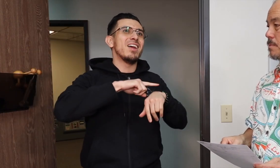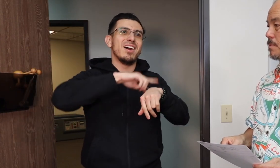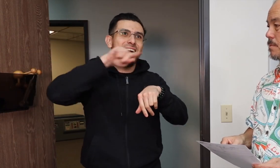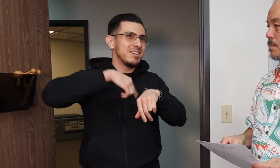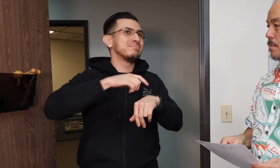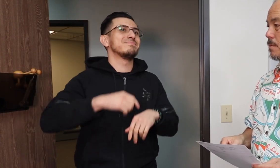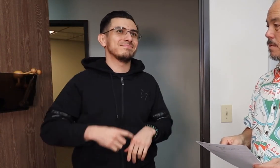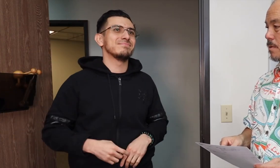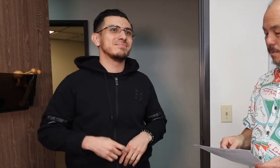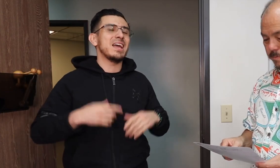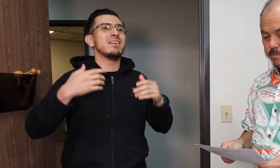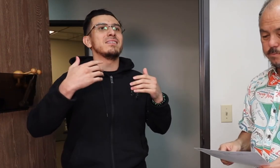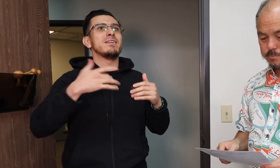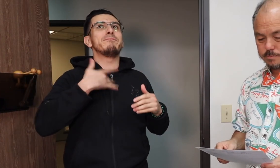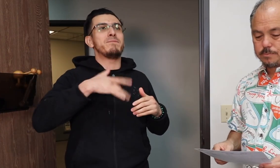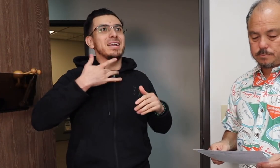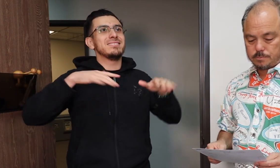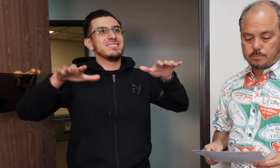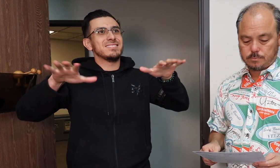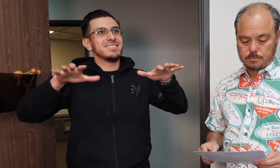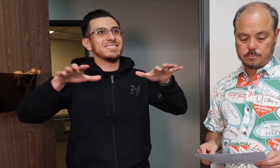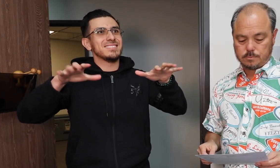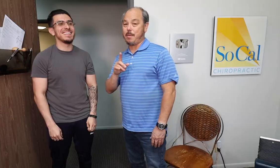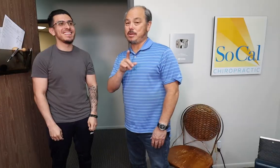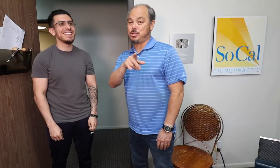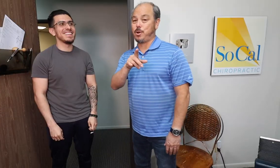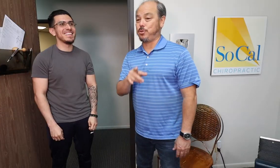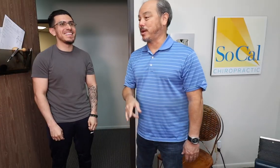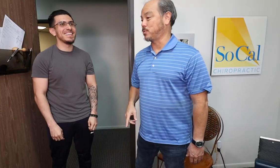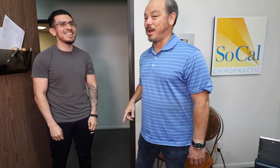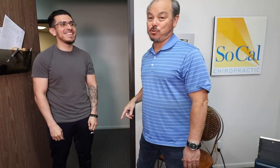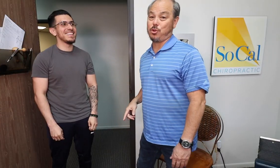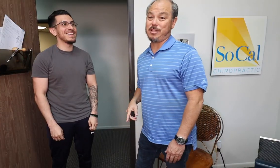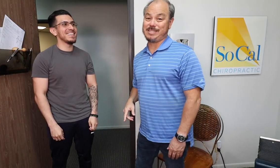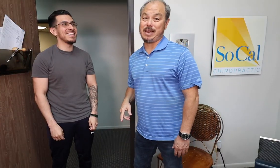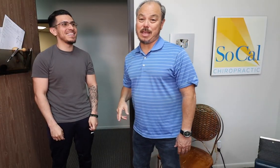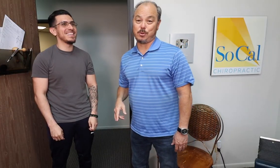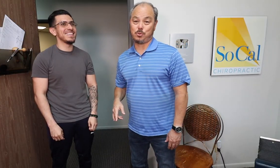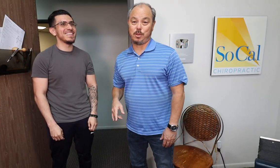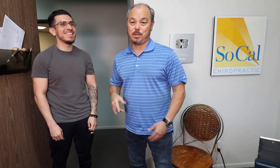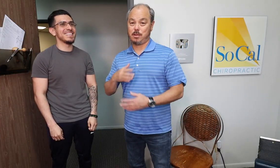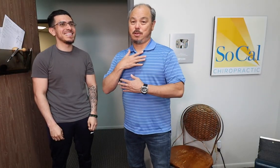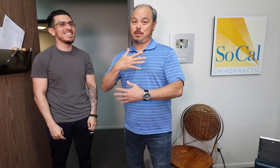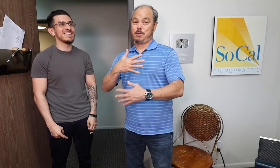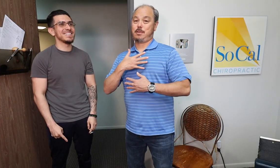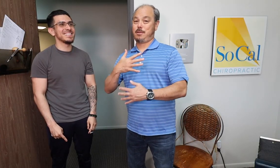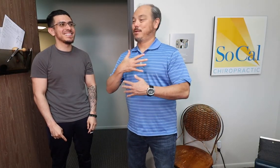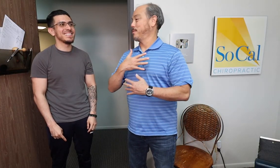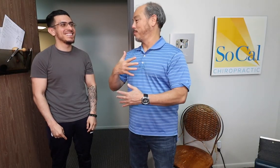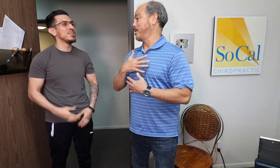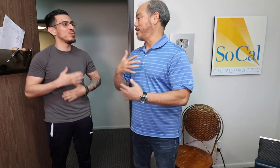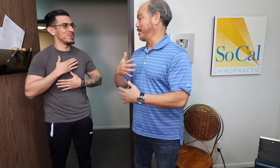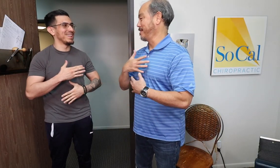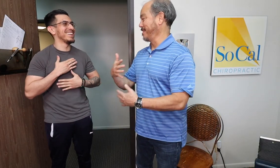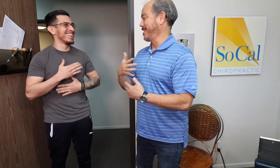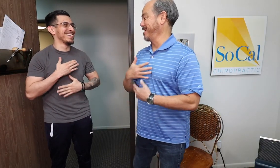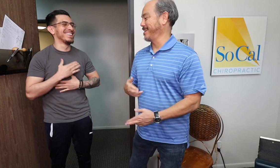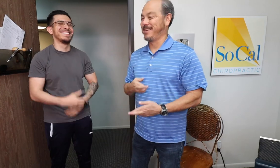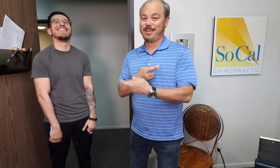sciatica. He has some knee pain and can't sleep. But the cool thing about this video is that he is deaf. So he's going to be signing the entire time through this